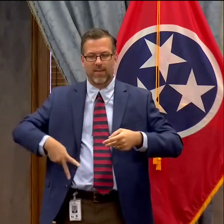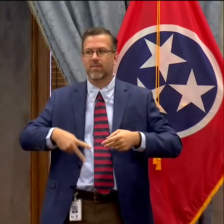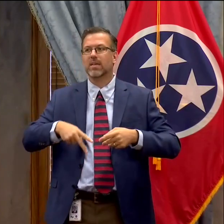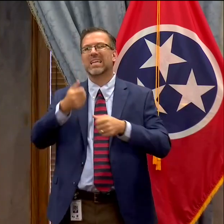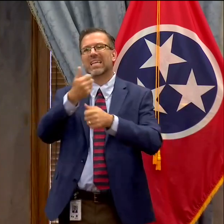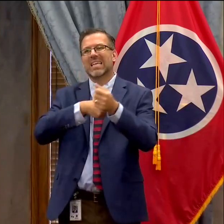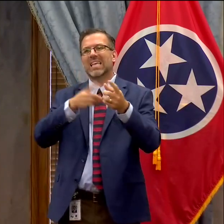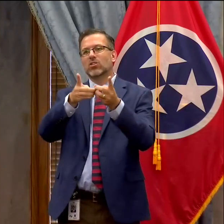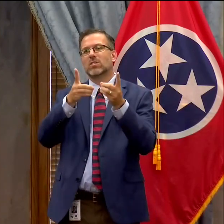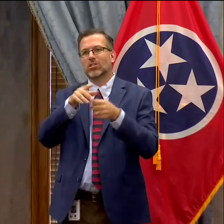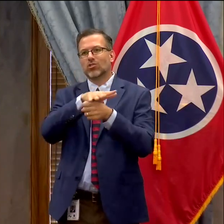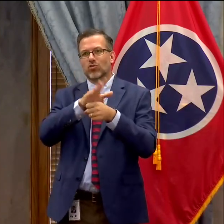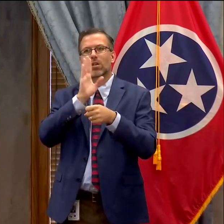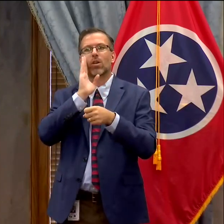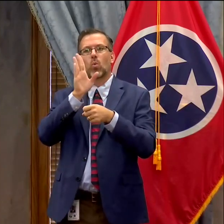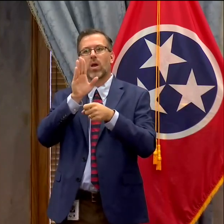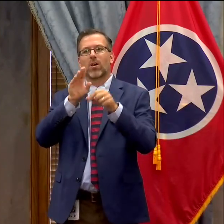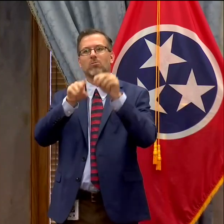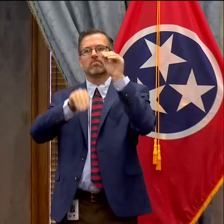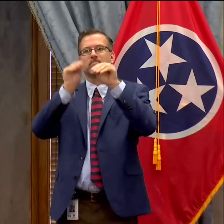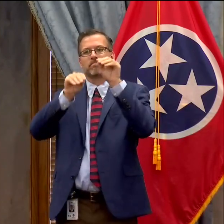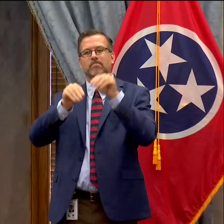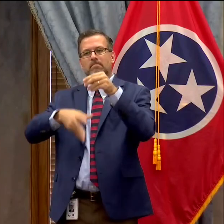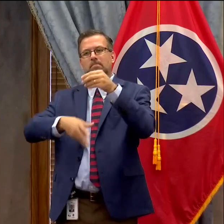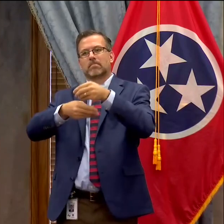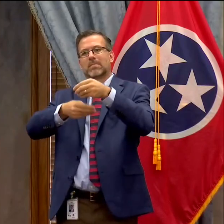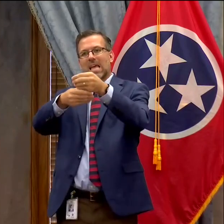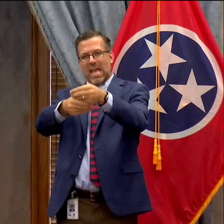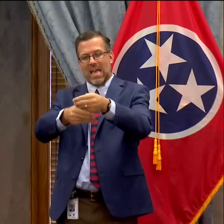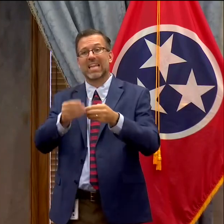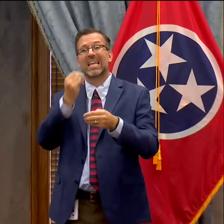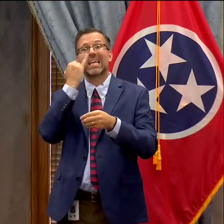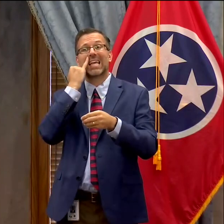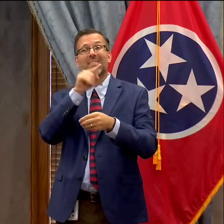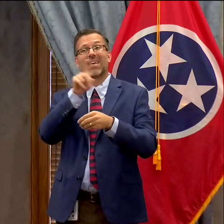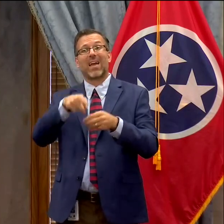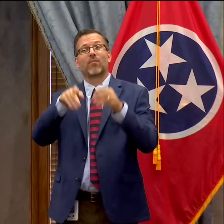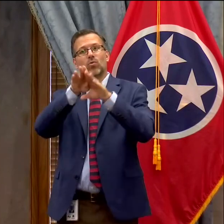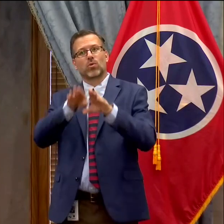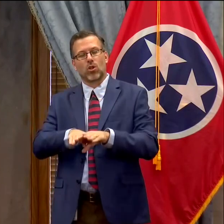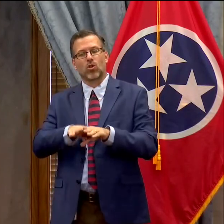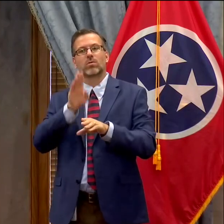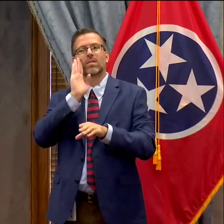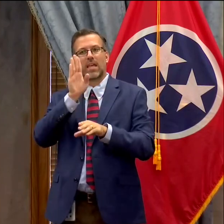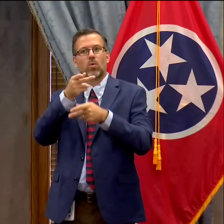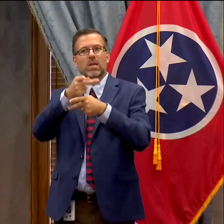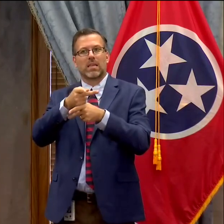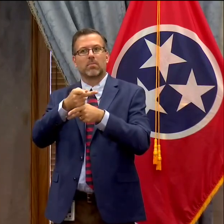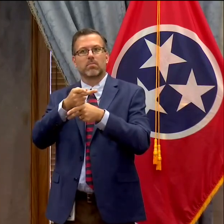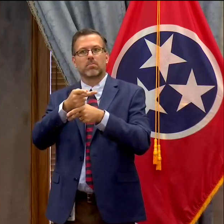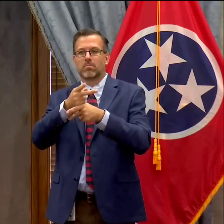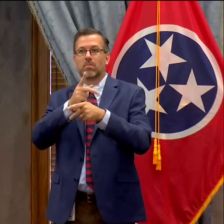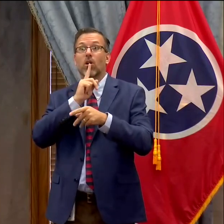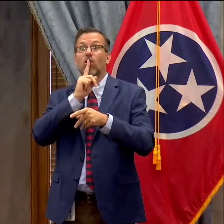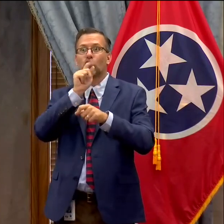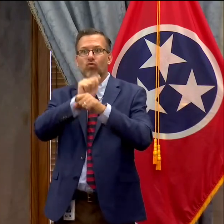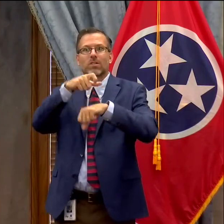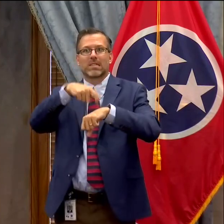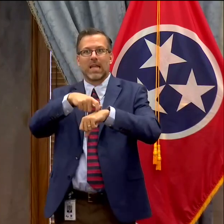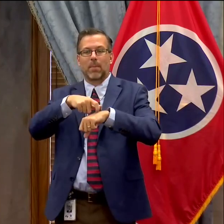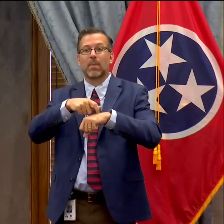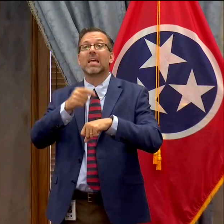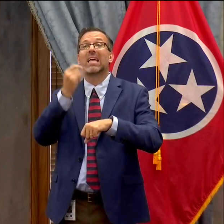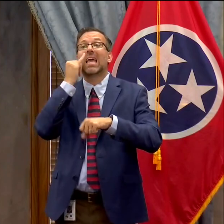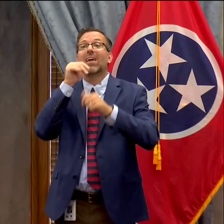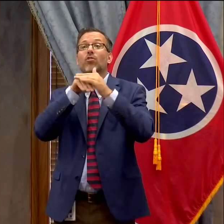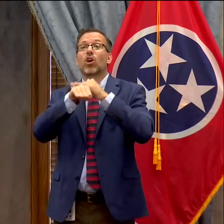drive ideally on a daily basis around closures as they happen. What that dashboard is is you can go on the website you type in the